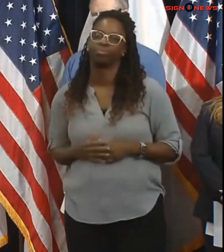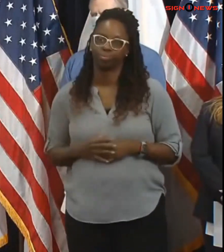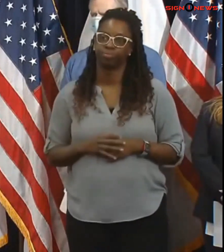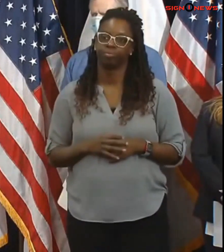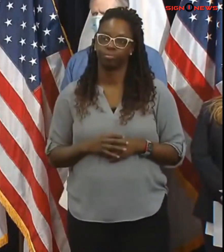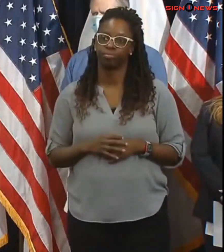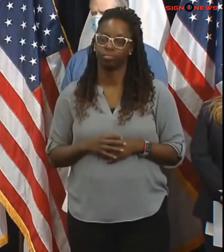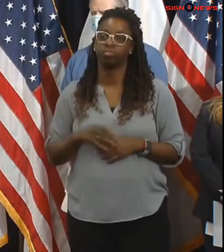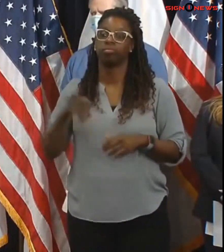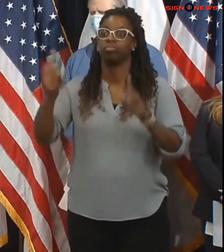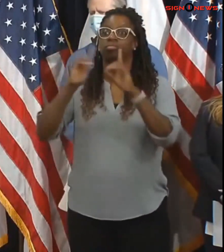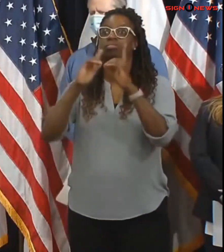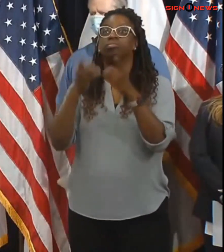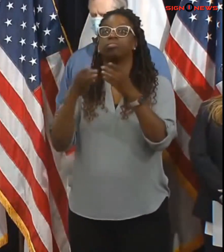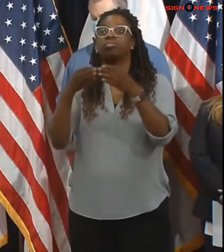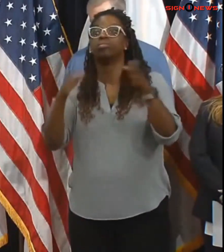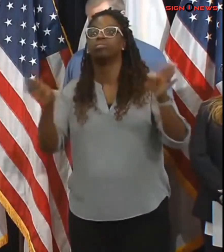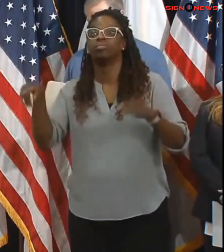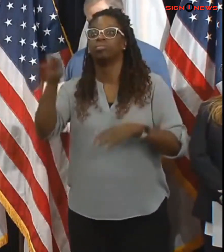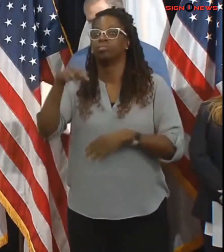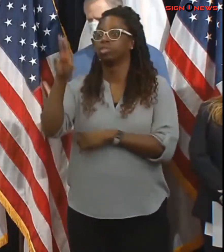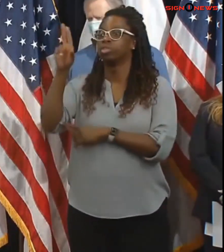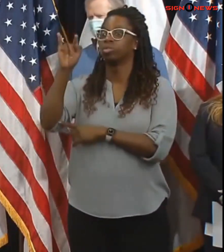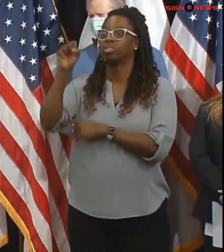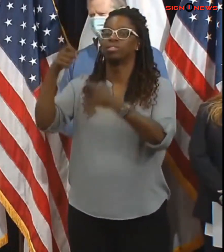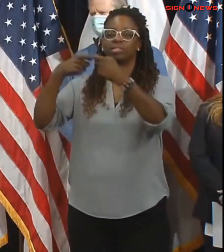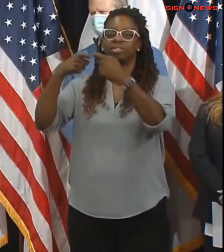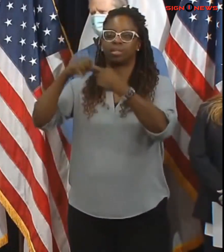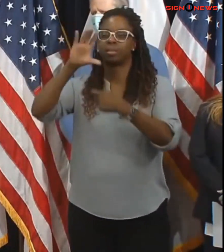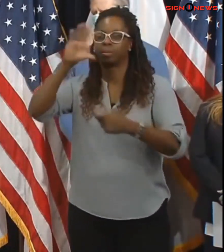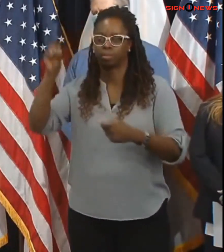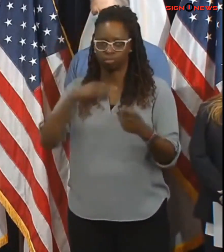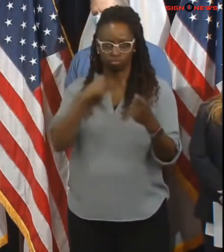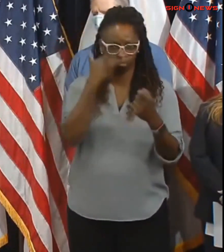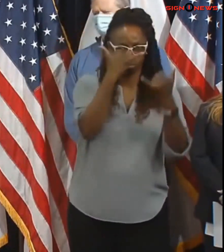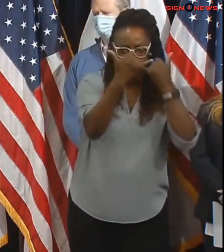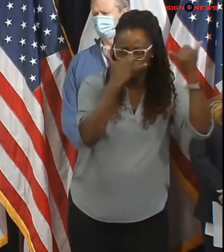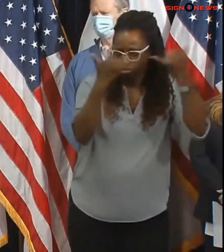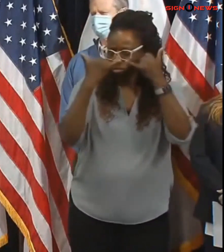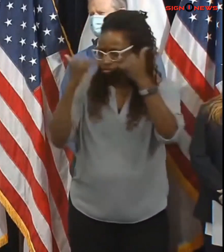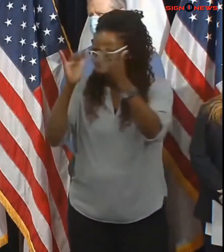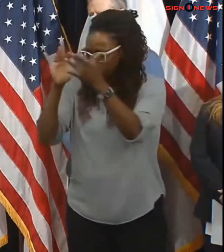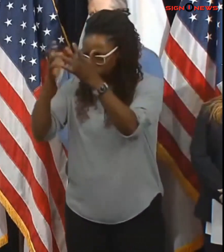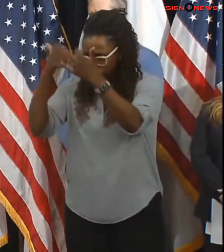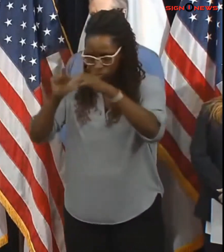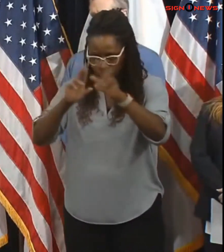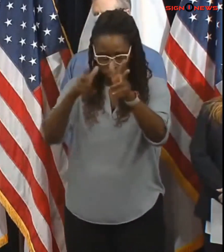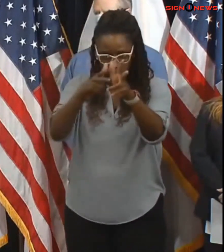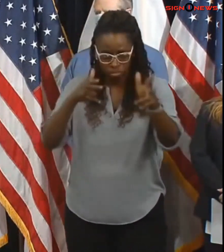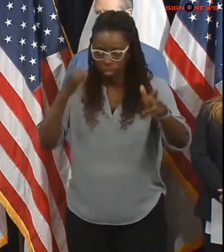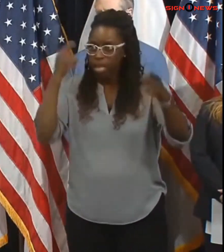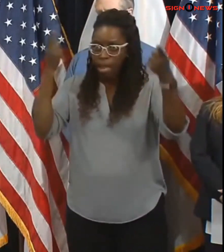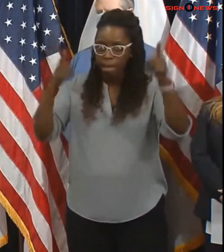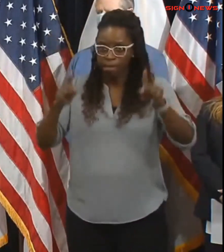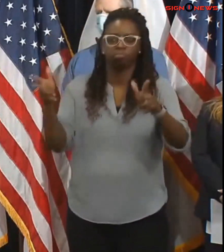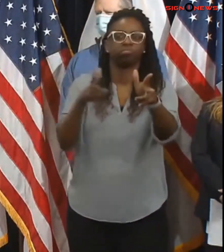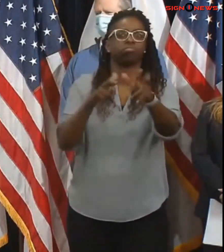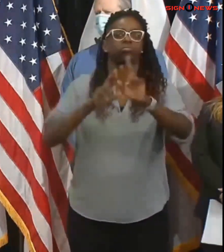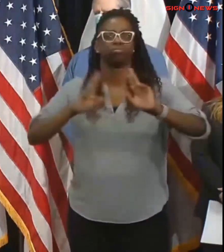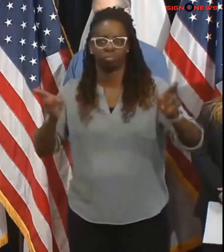utility companies on their plans for storm preparation and response with an expected large amount of snow as well as high winds with